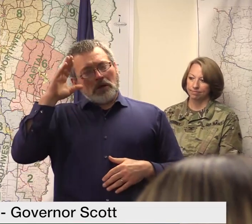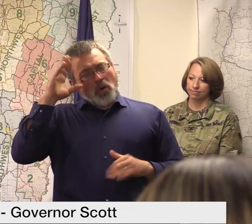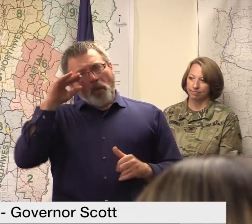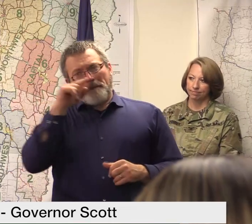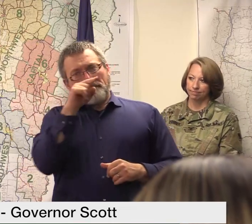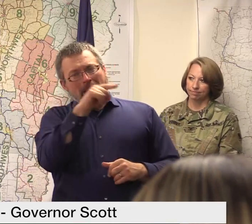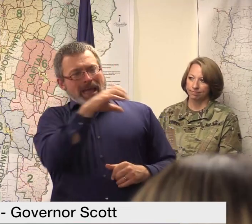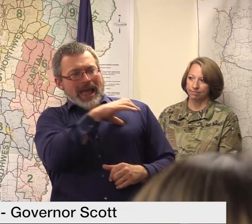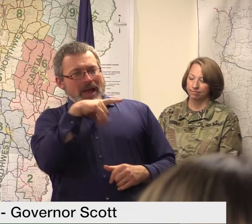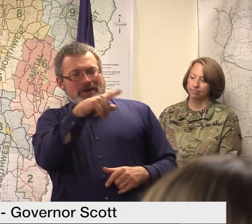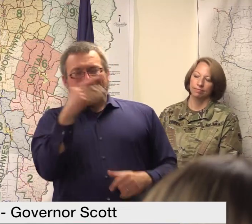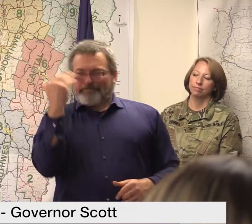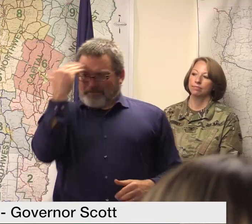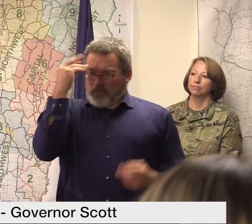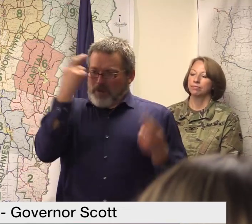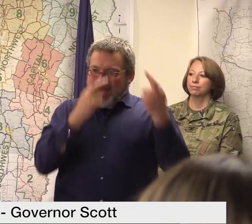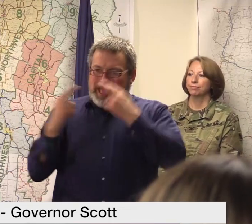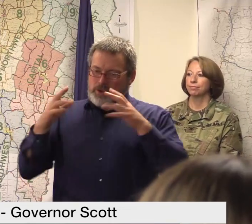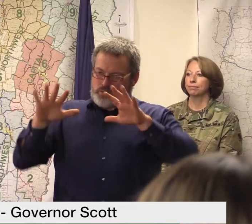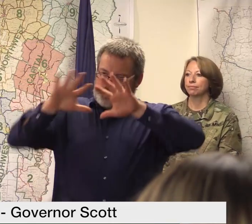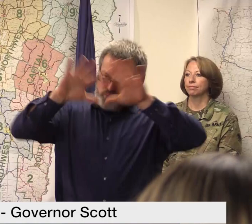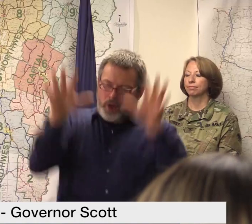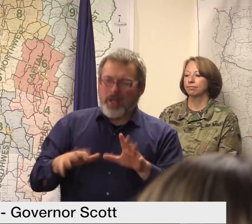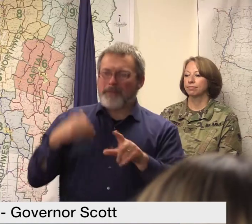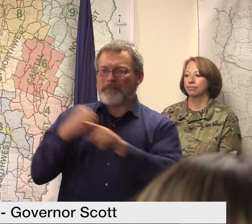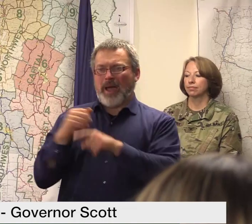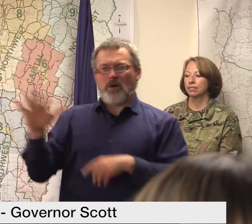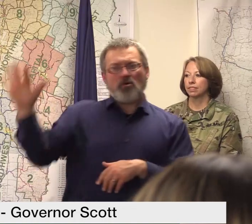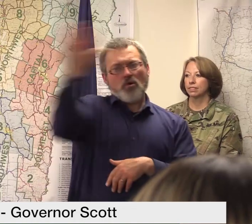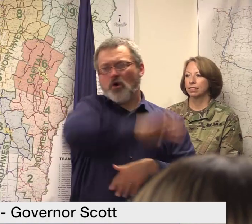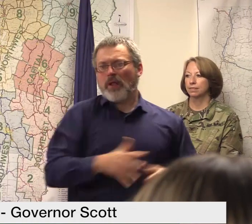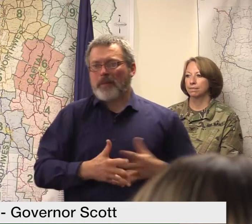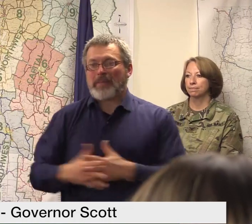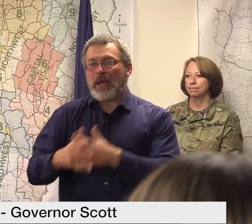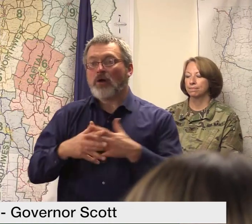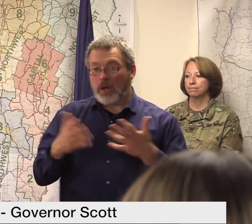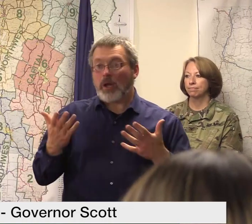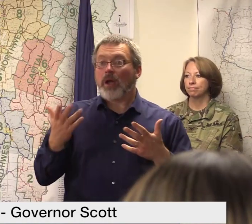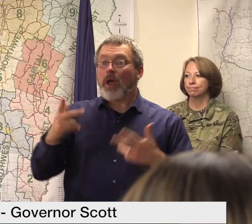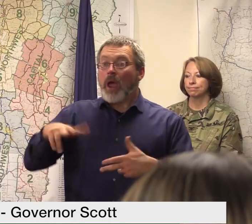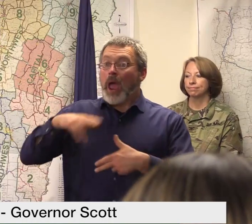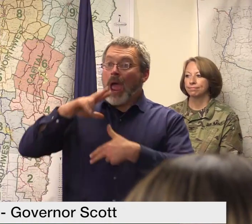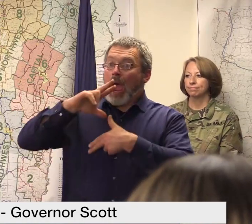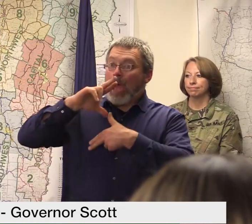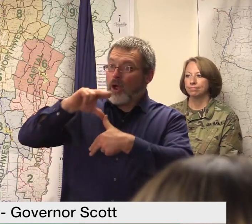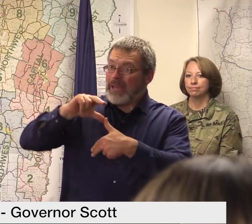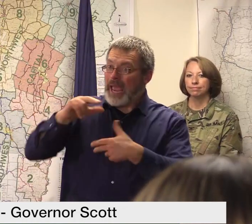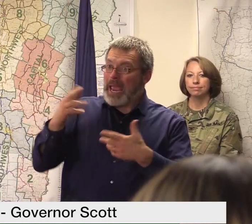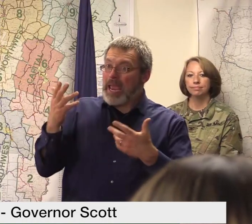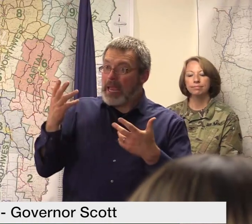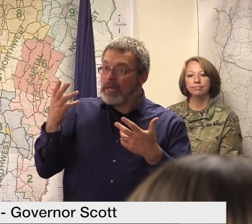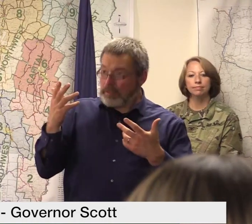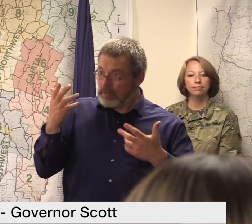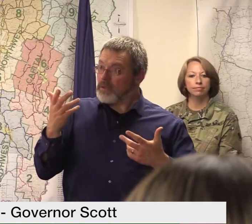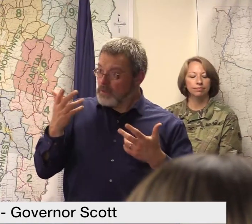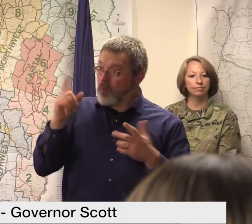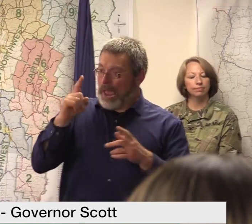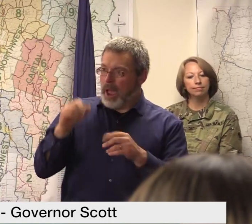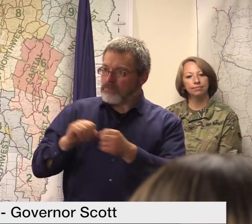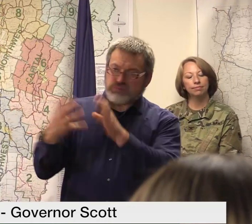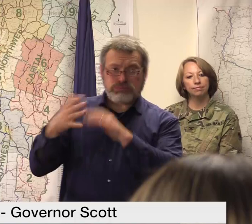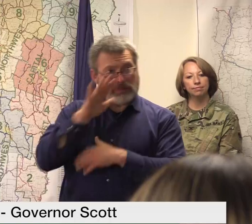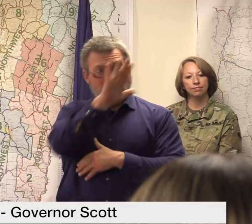it could be them next if it already hasn't been them so I think there's a certain sensitivity to that but you're aware they